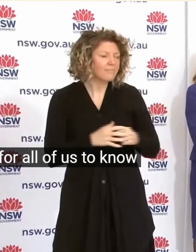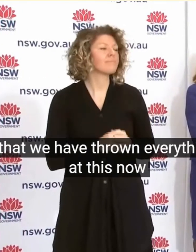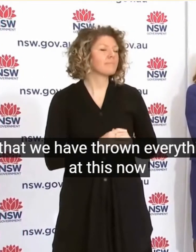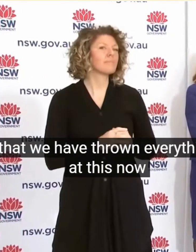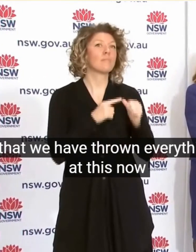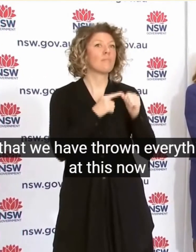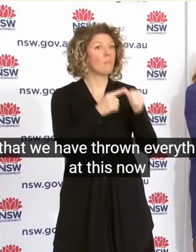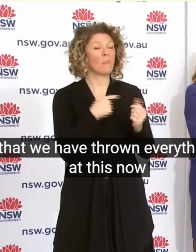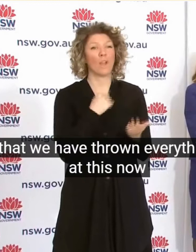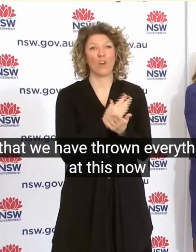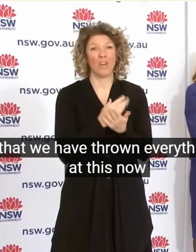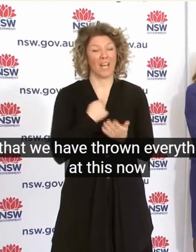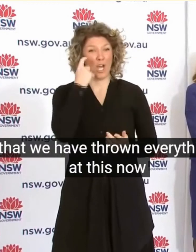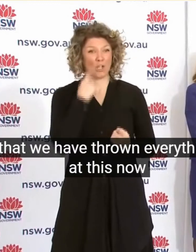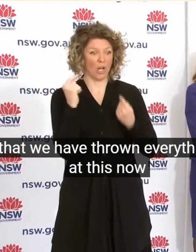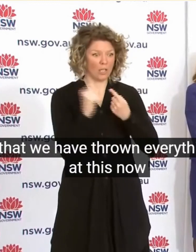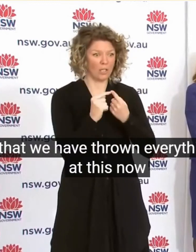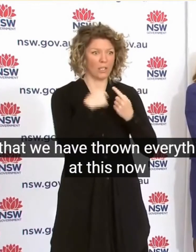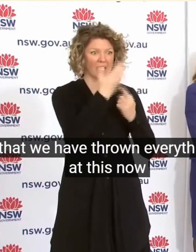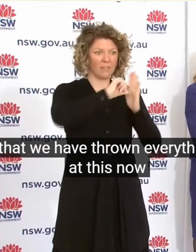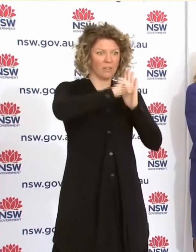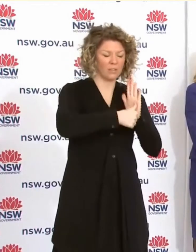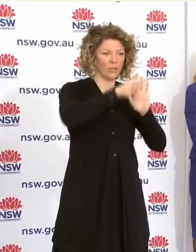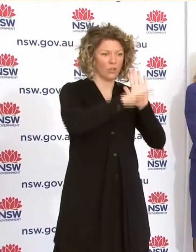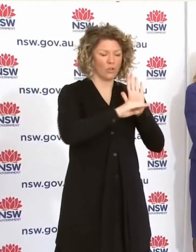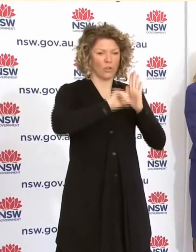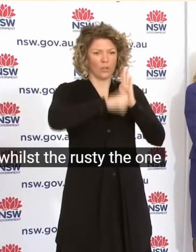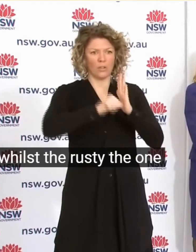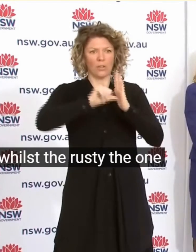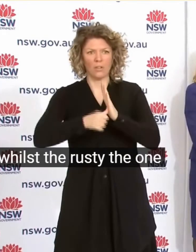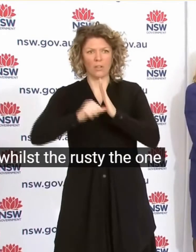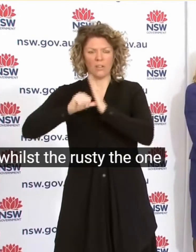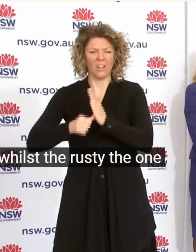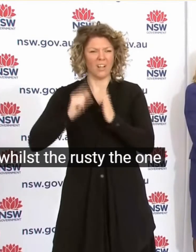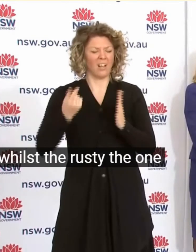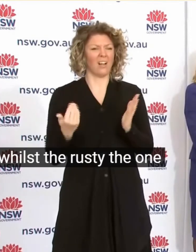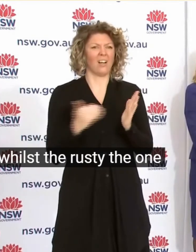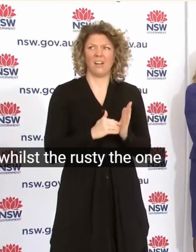We Have Thrown Everything At This Now Whilst The Evidence